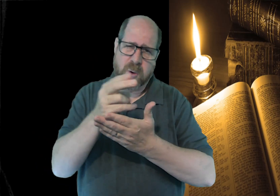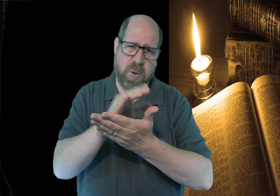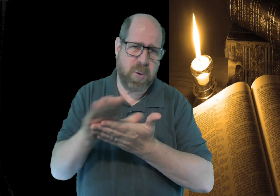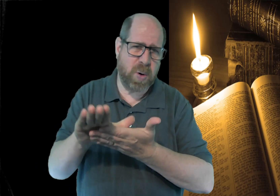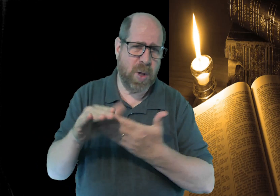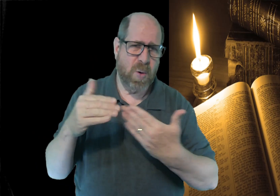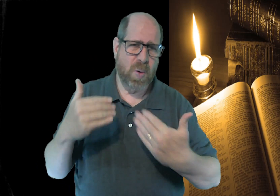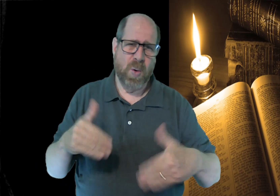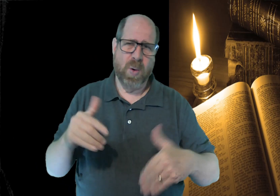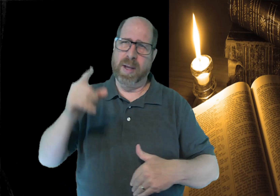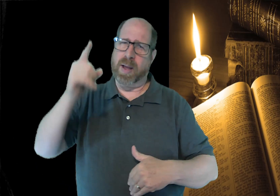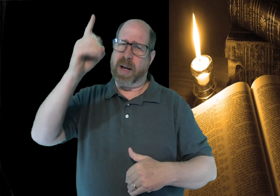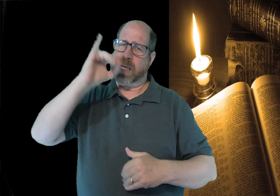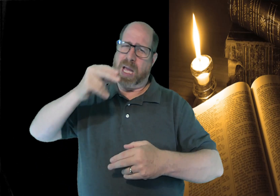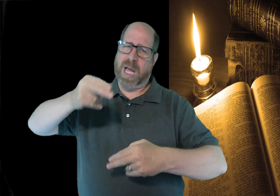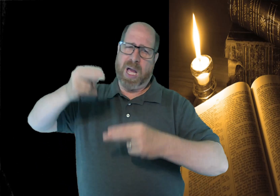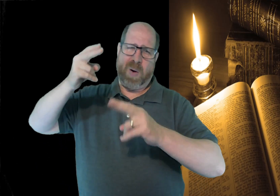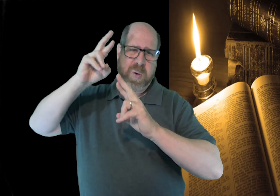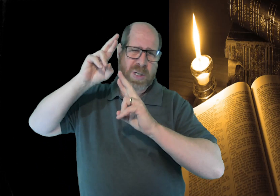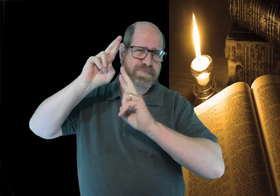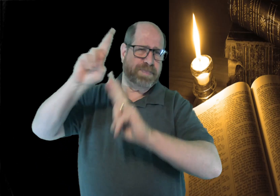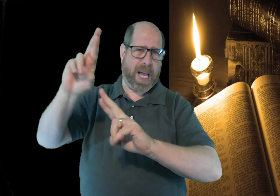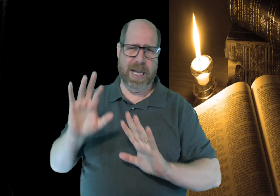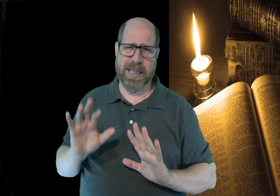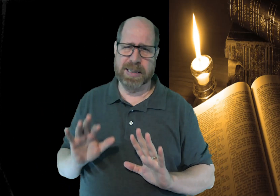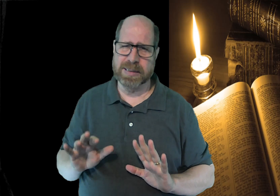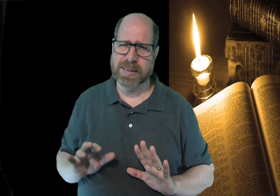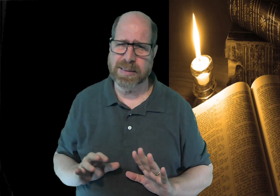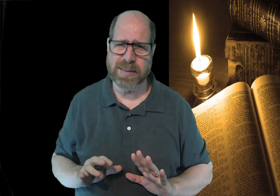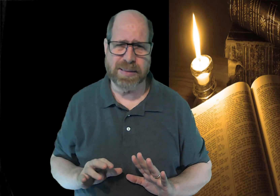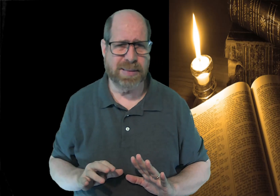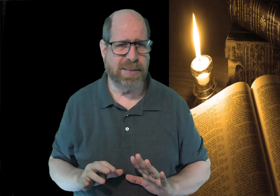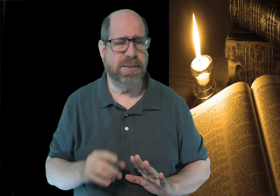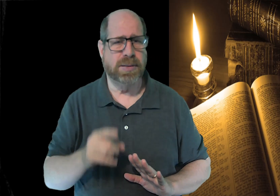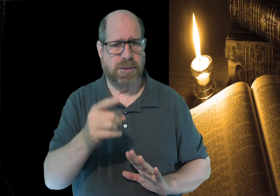God is holy. He deserves high respect.